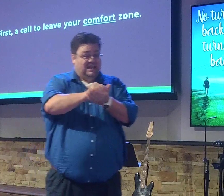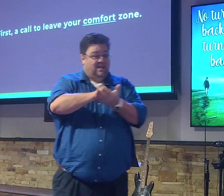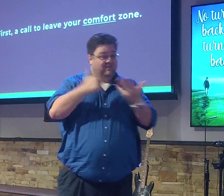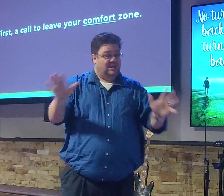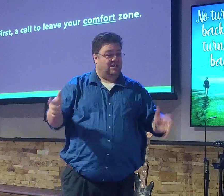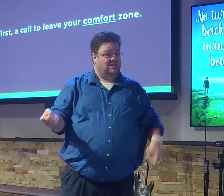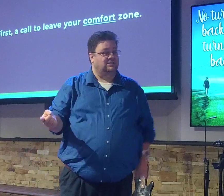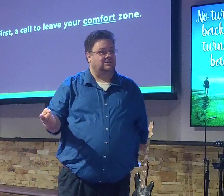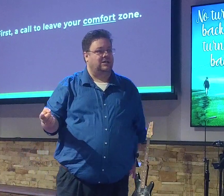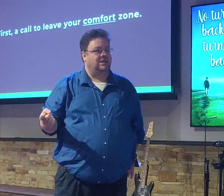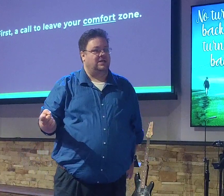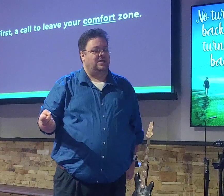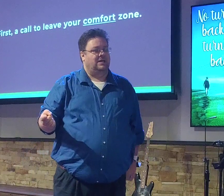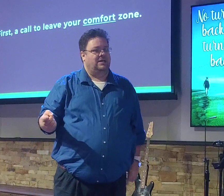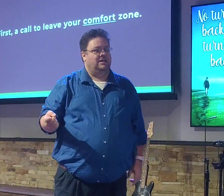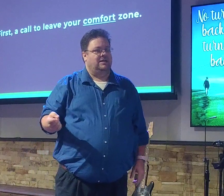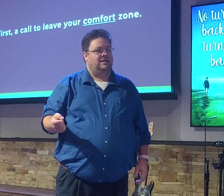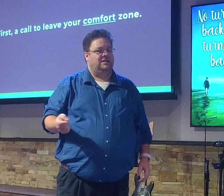Come on, man. Let's go back out and do some fishing.